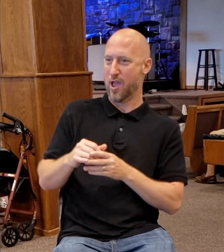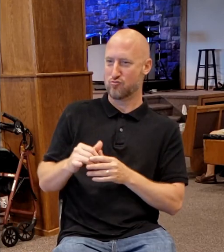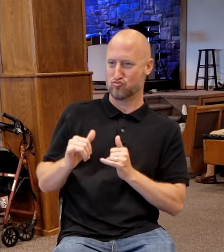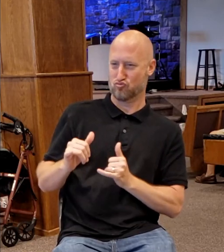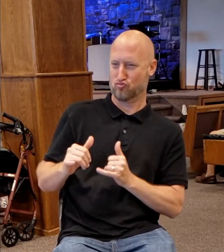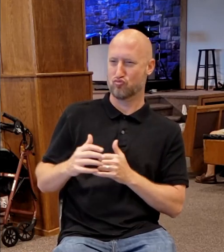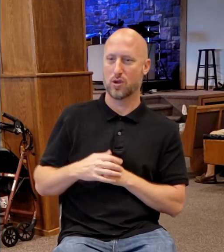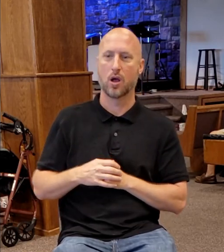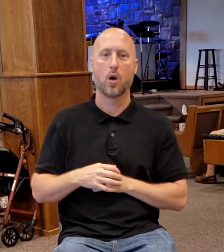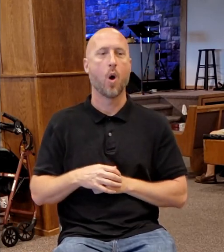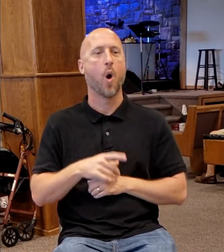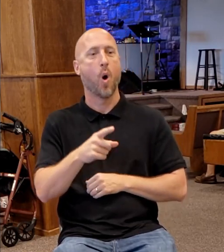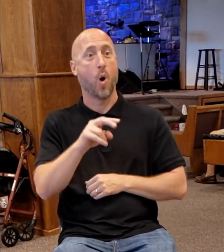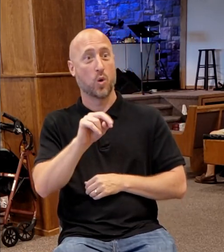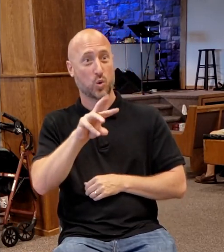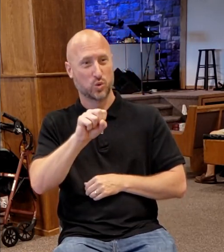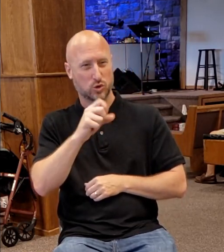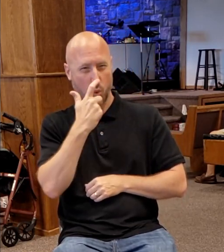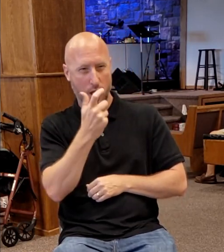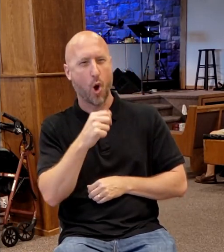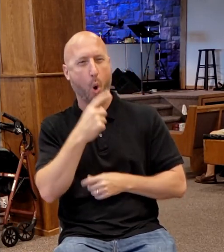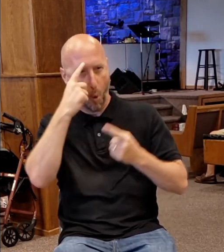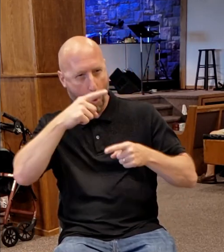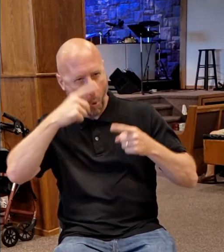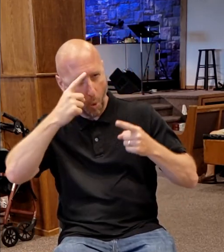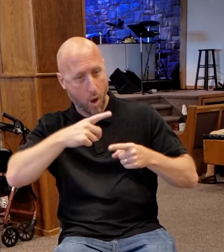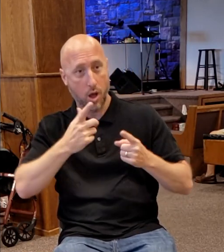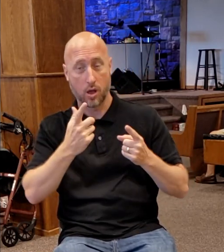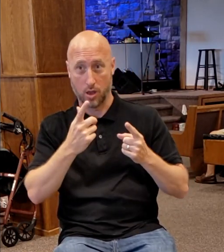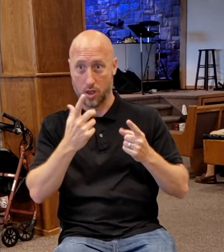as far as I'm concerned. You're doing all that because you want to fit in?